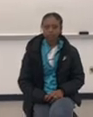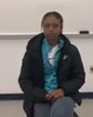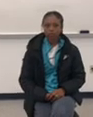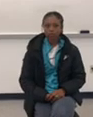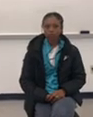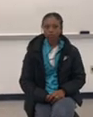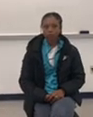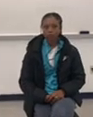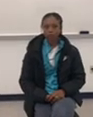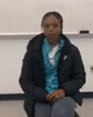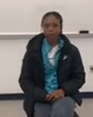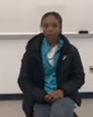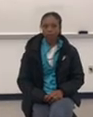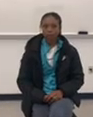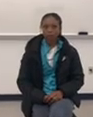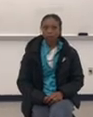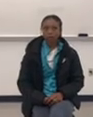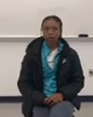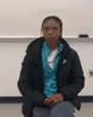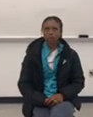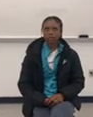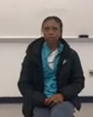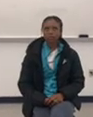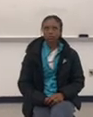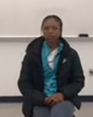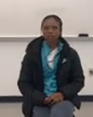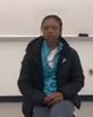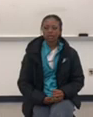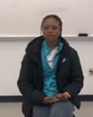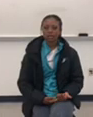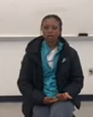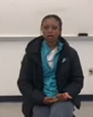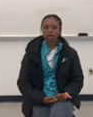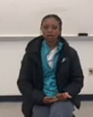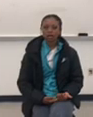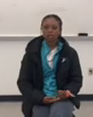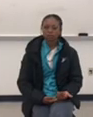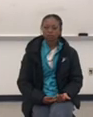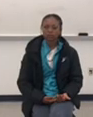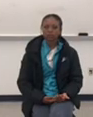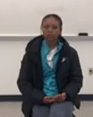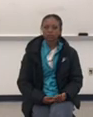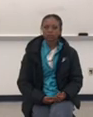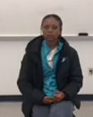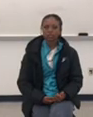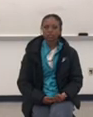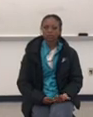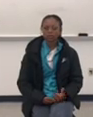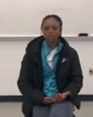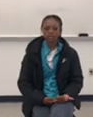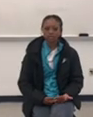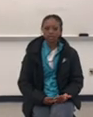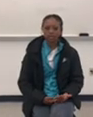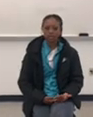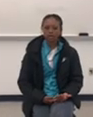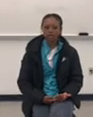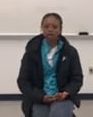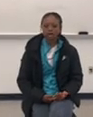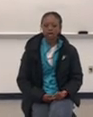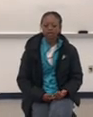Animal Kingdom and Magic Kingdom? Um, went to, I think it's Hollywood Studios or something. It's like something like that. And